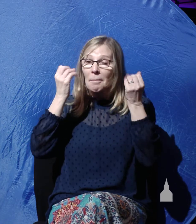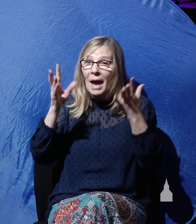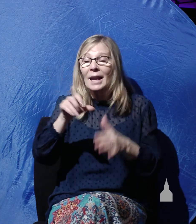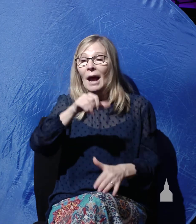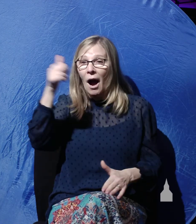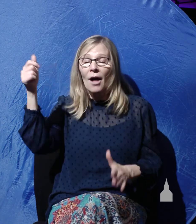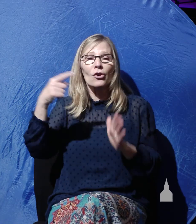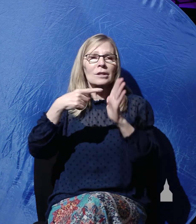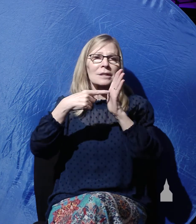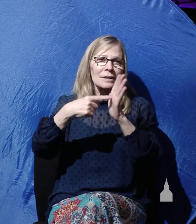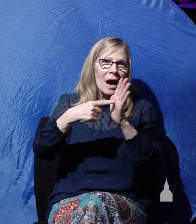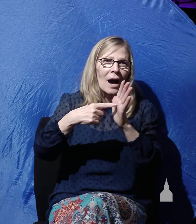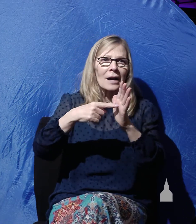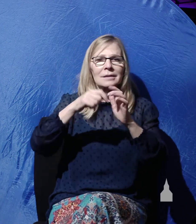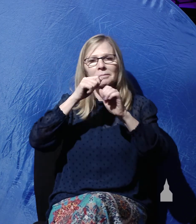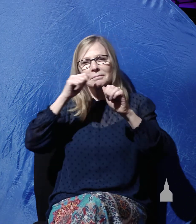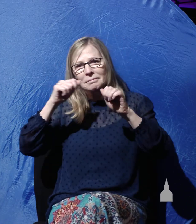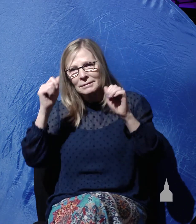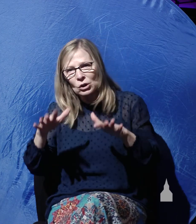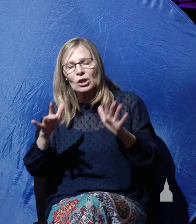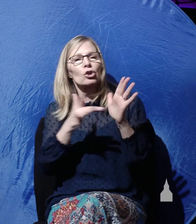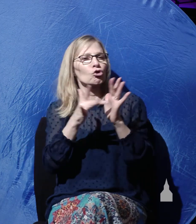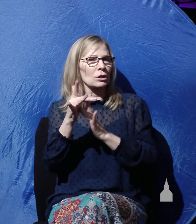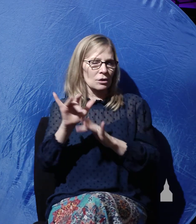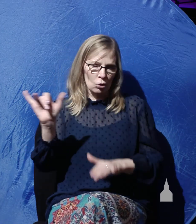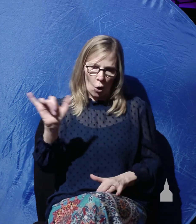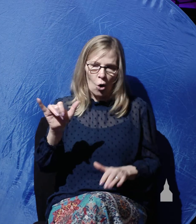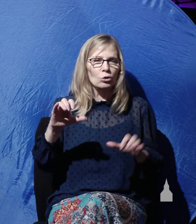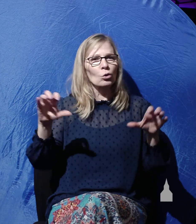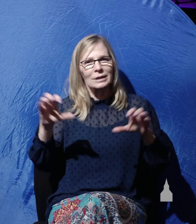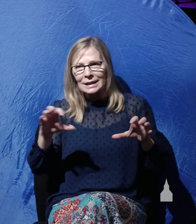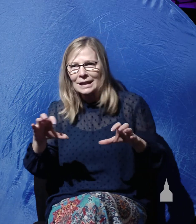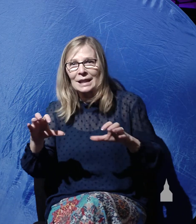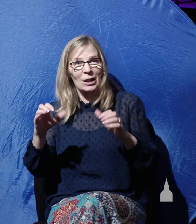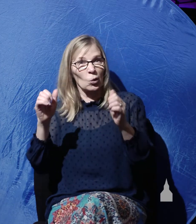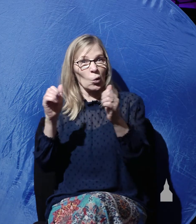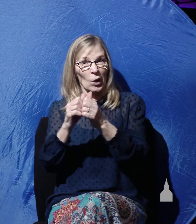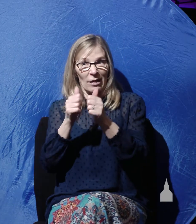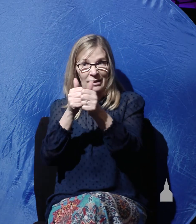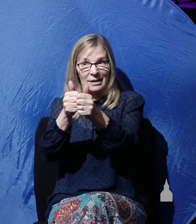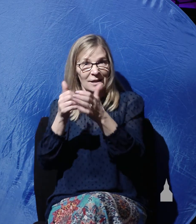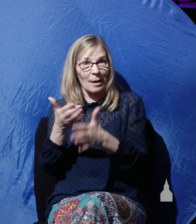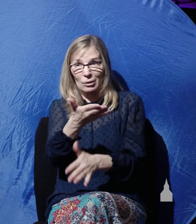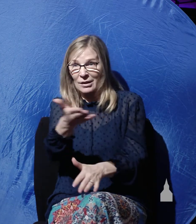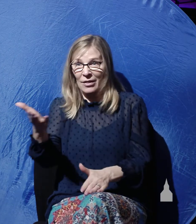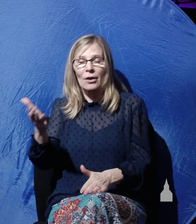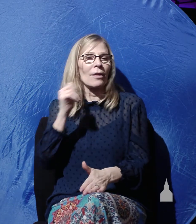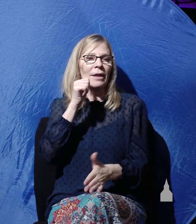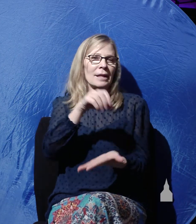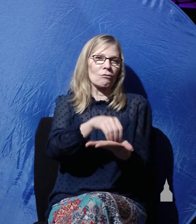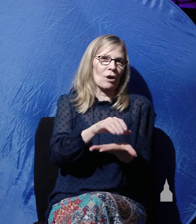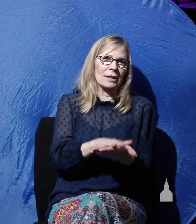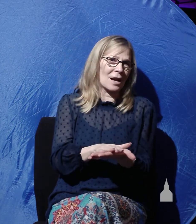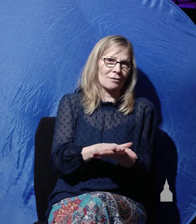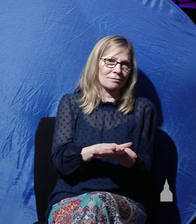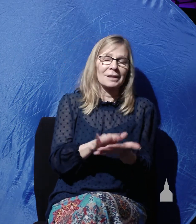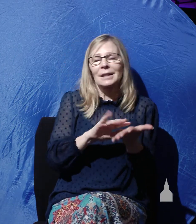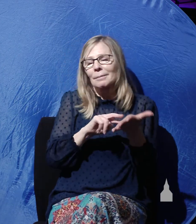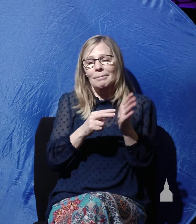meaning miracles, Jesus also performed in the presence of the disciples, which are not written in this book. In other words, John has